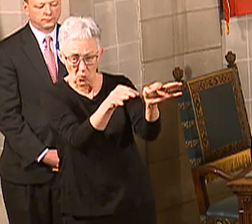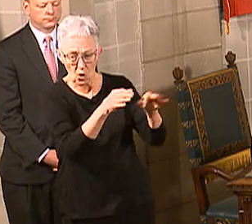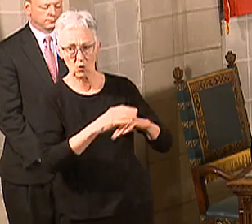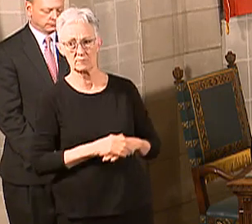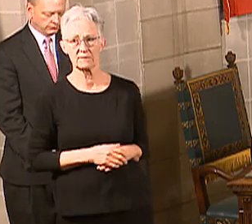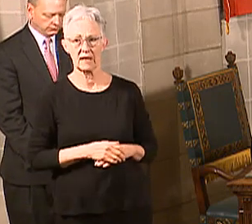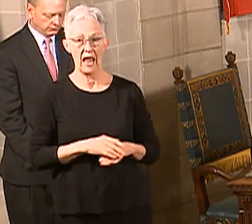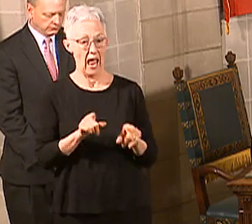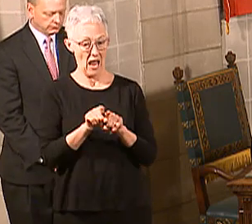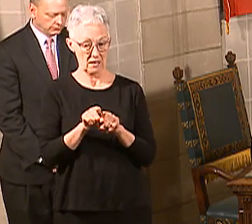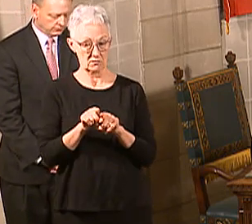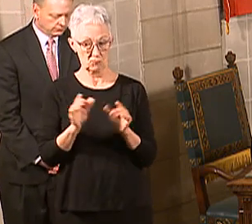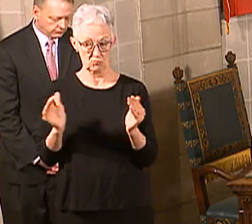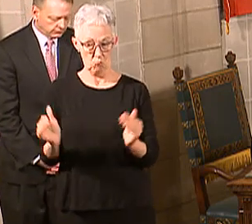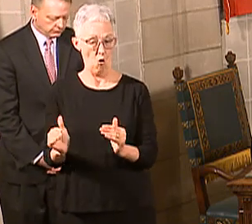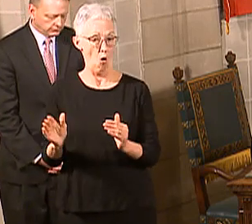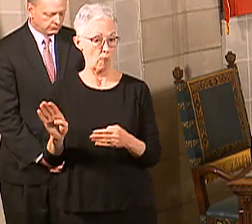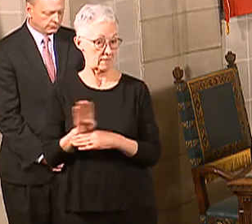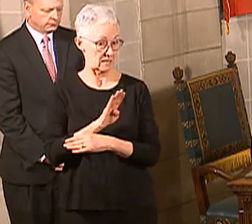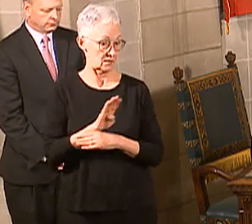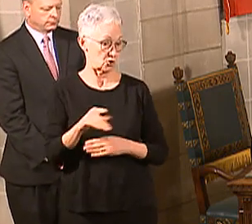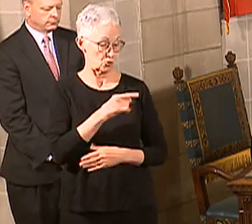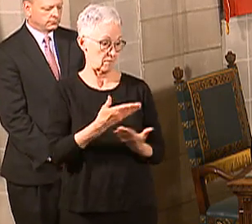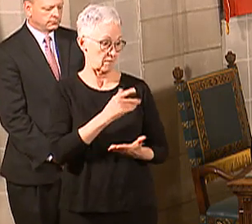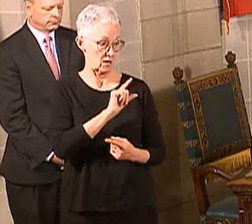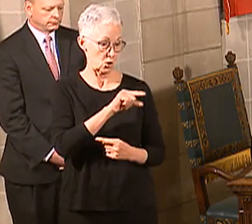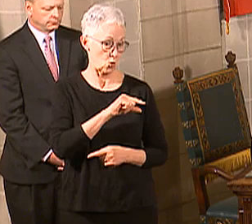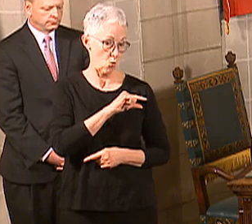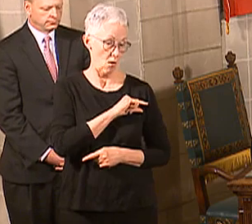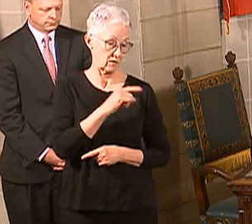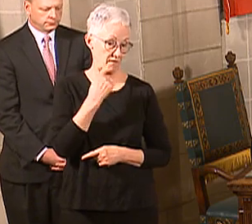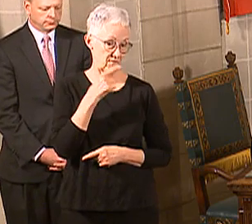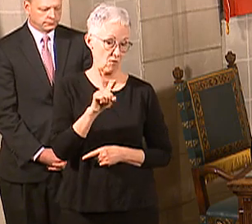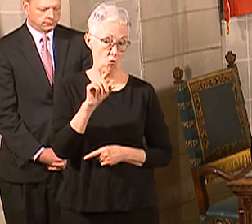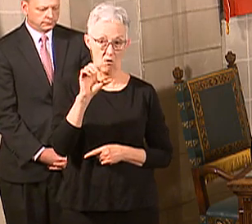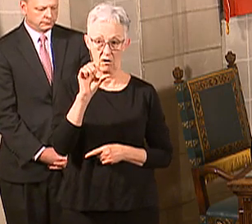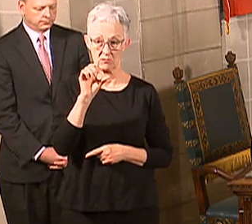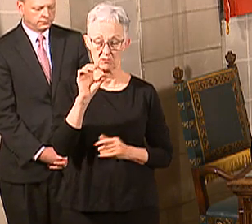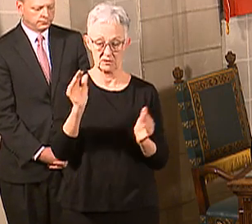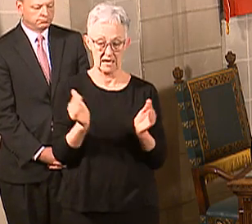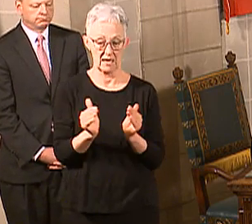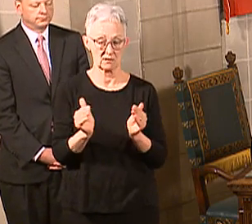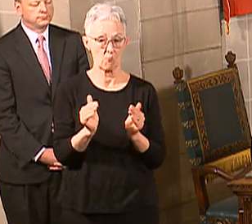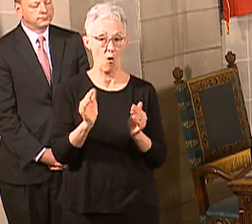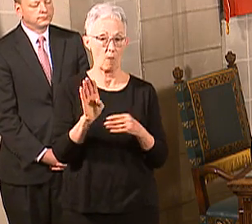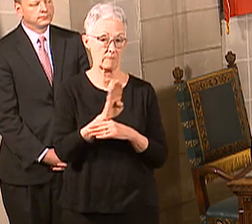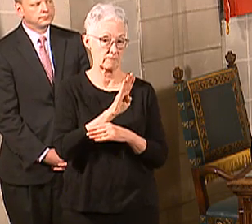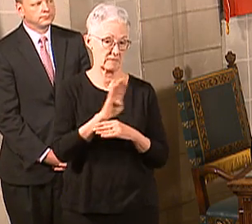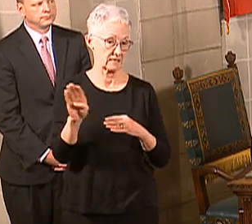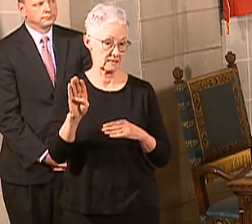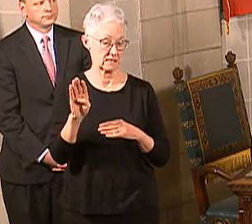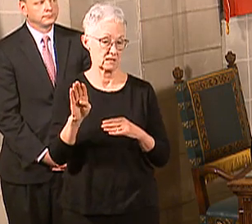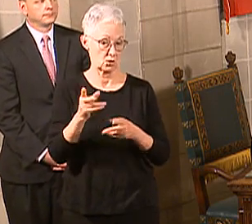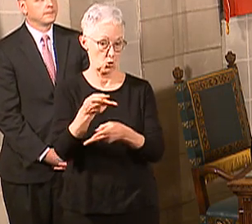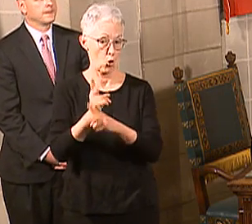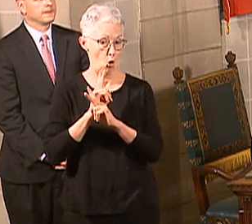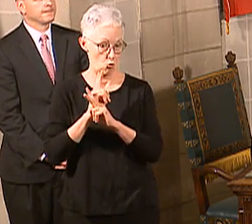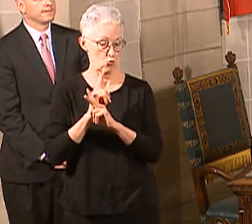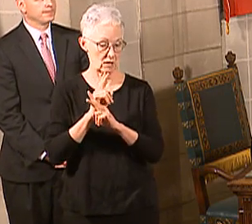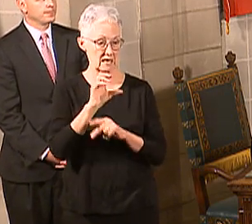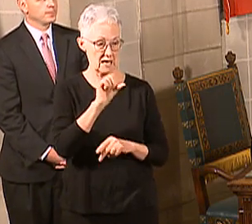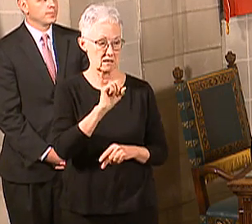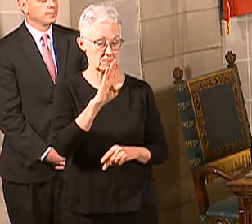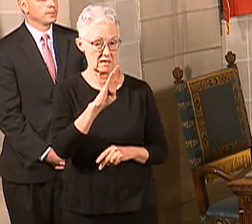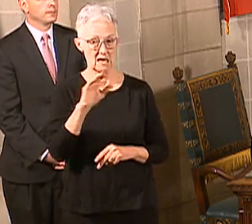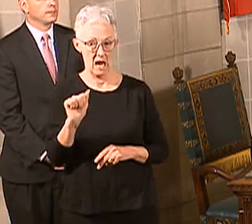SBA loan that's out there, again, can go to www.sba.gov slash disaster, there's a new, because we are a disaster state